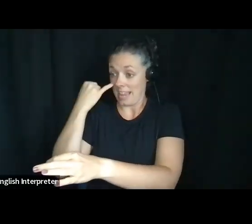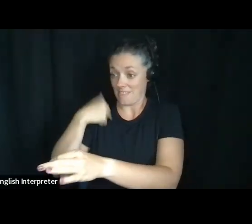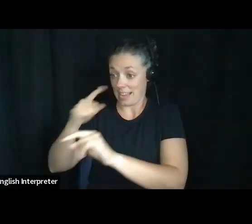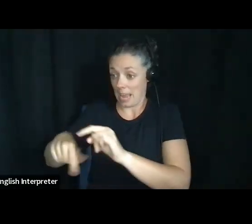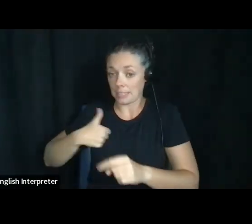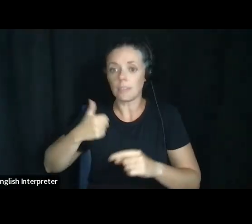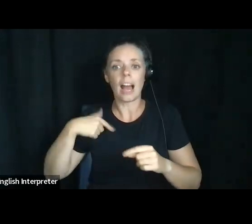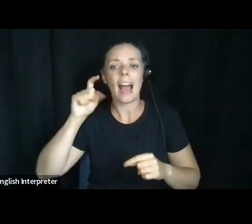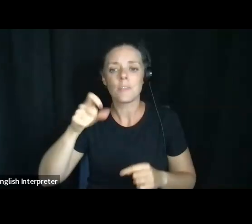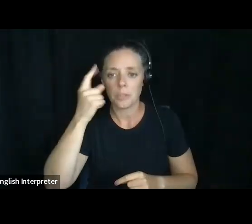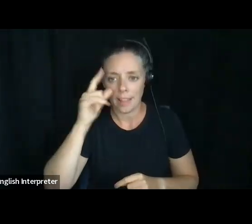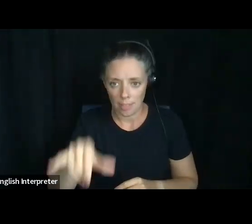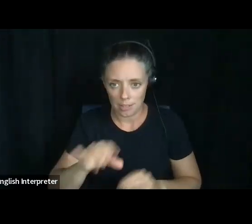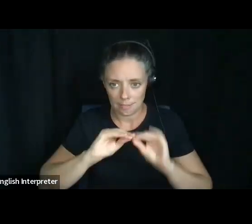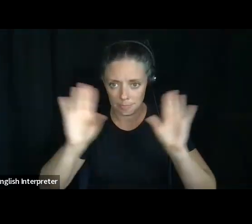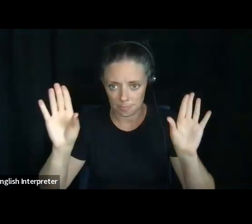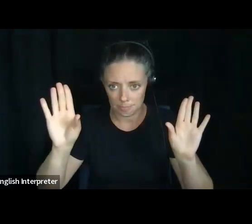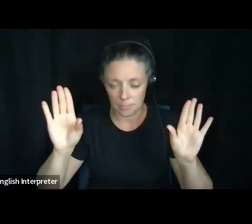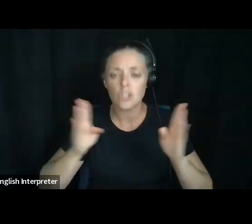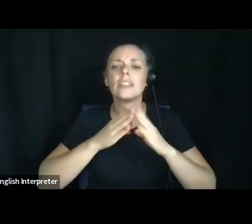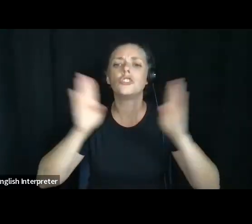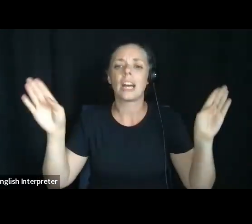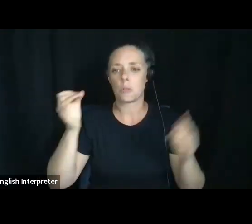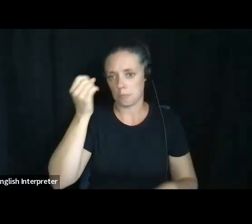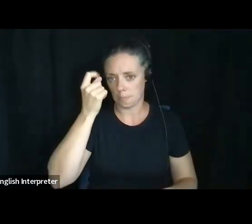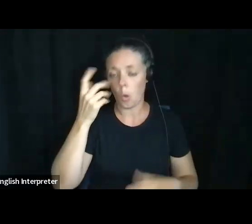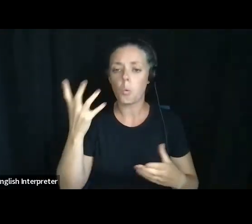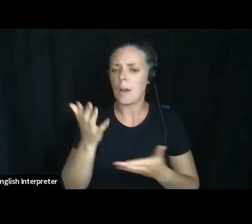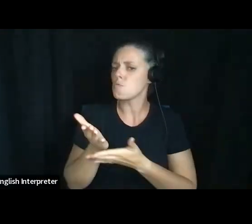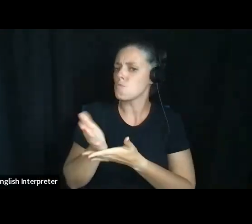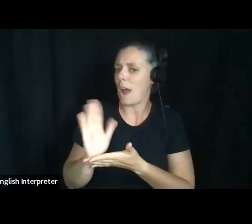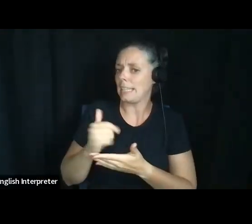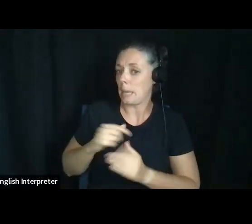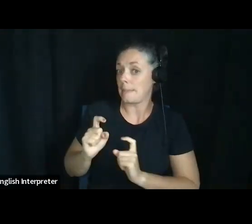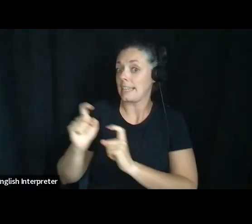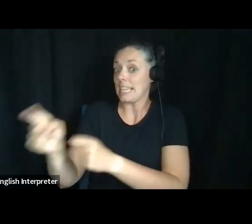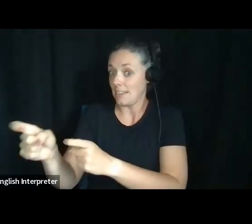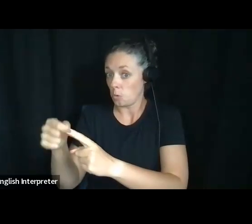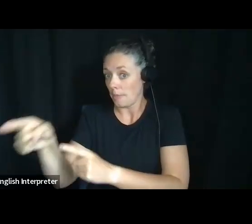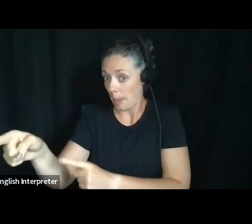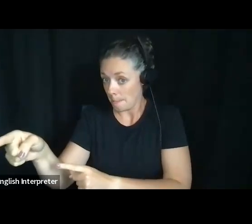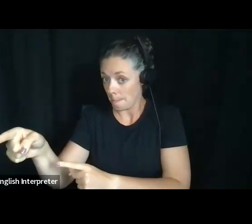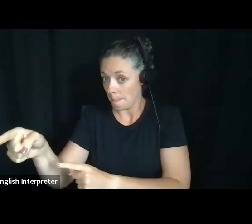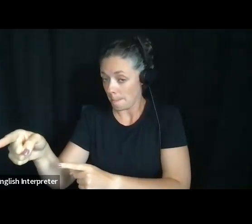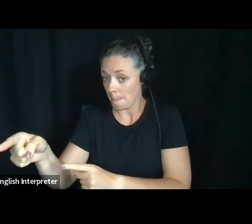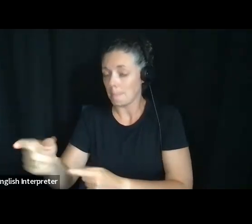you know, a very, uh, general understanding of what rights you're giving somebody else on your behalf.